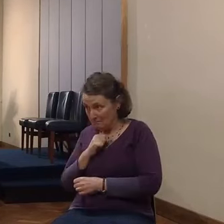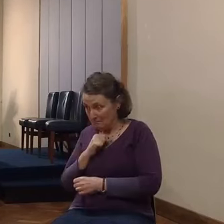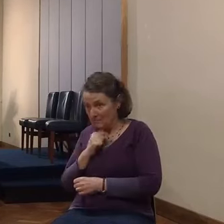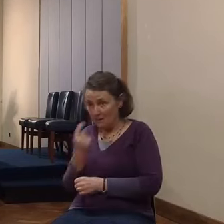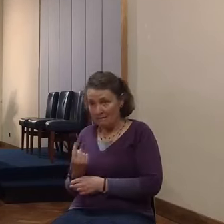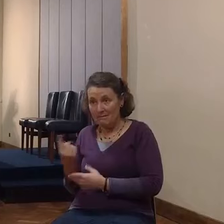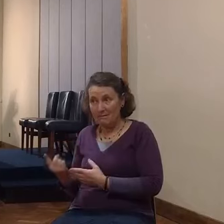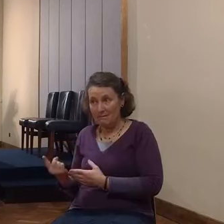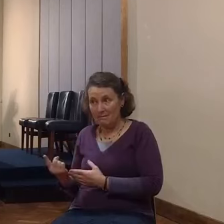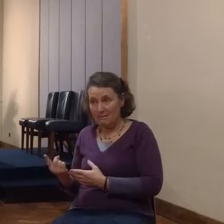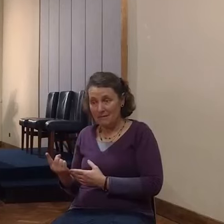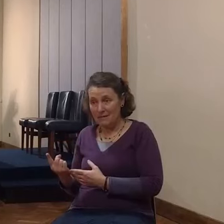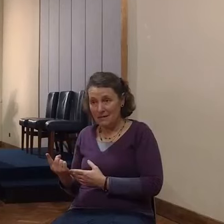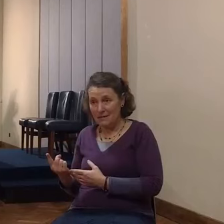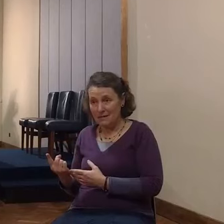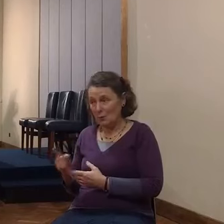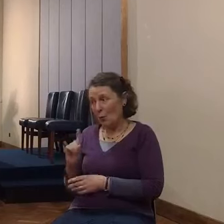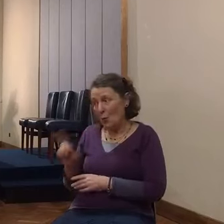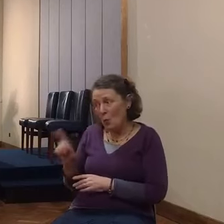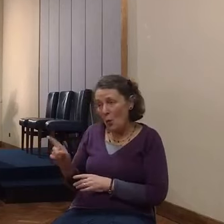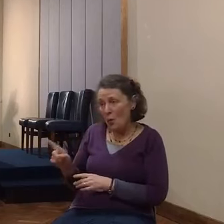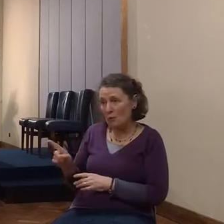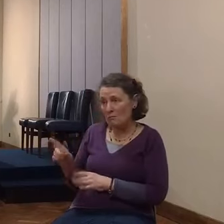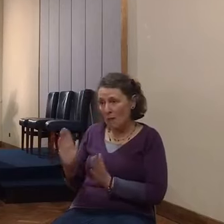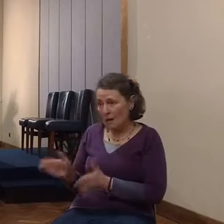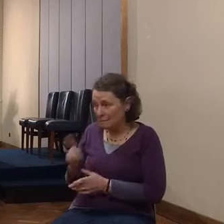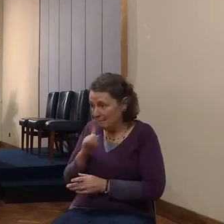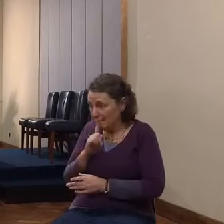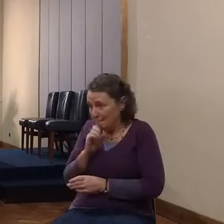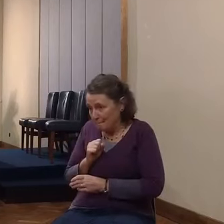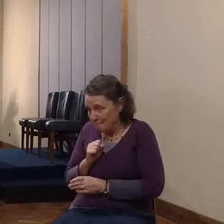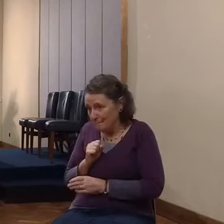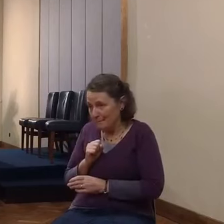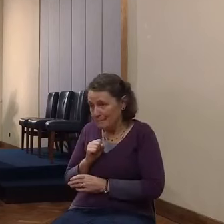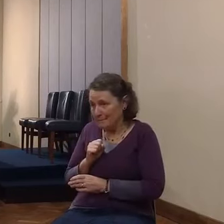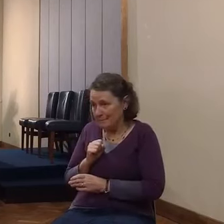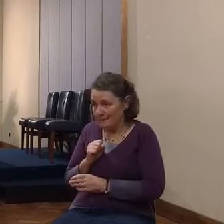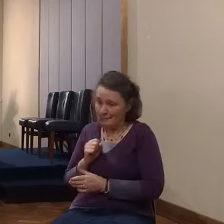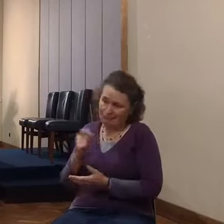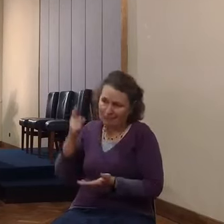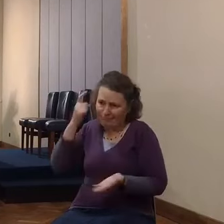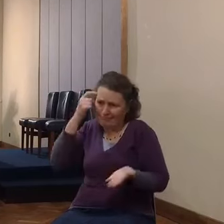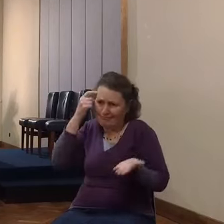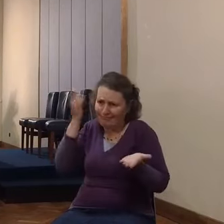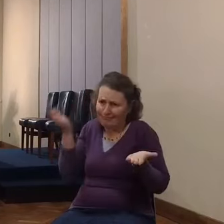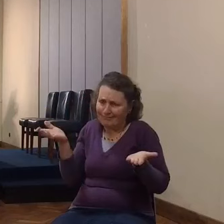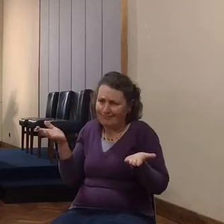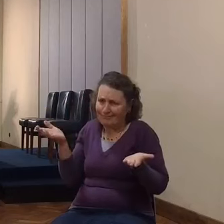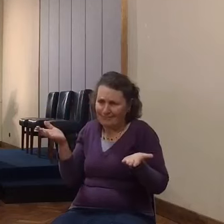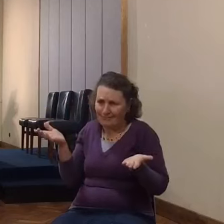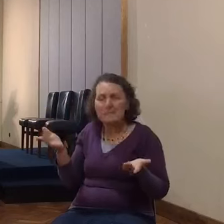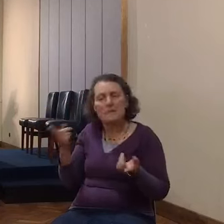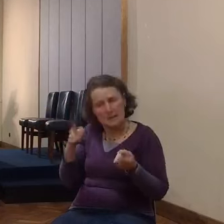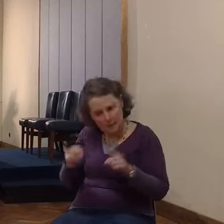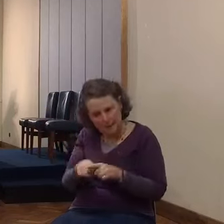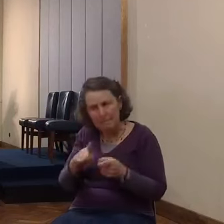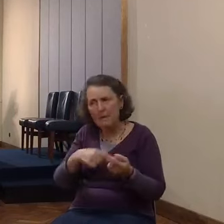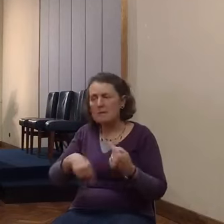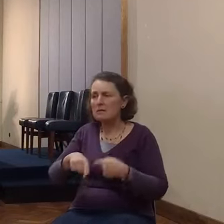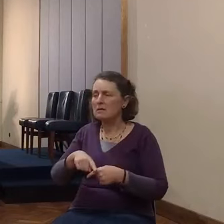So they have to warn her. And that's common sense. We do the same. We say to each